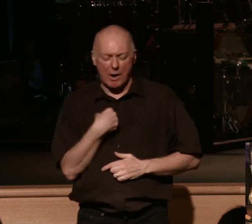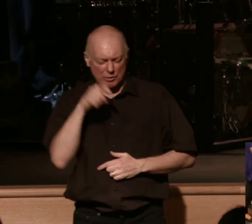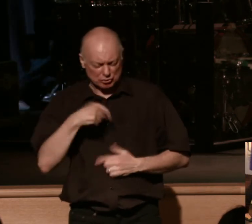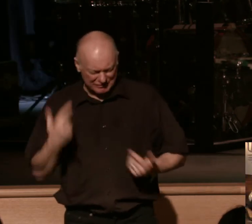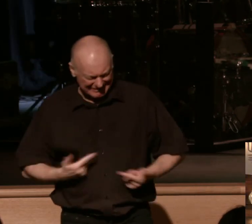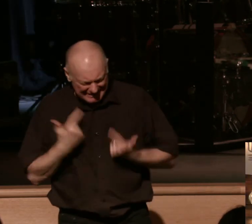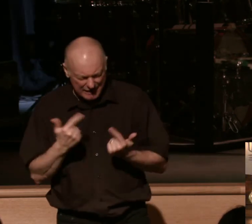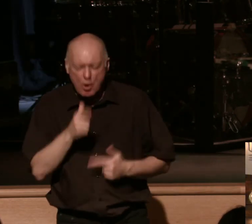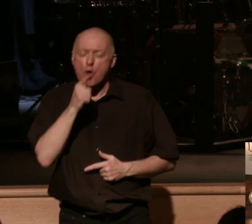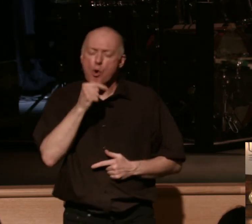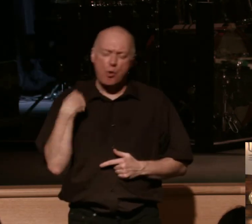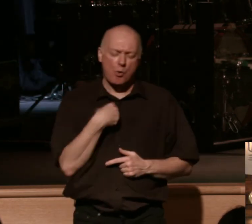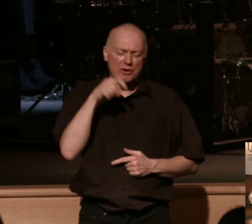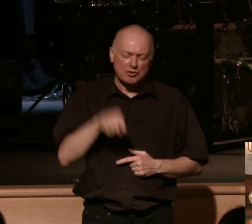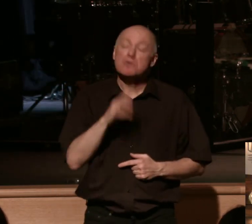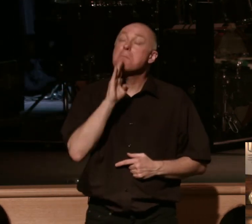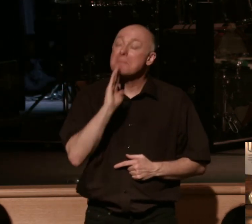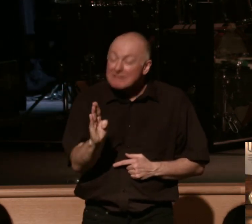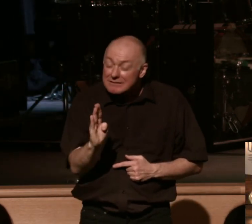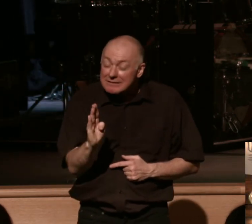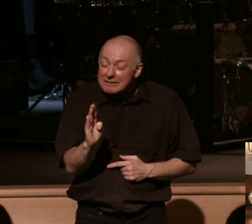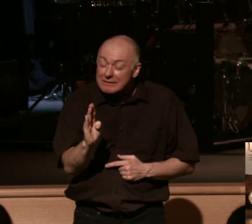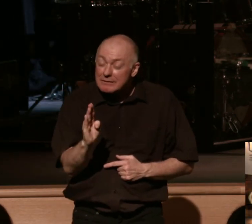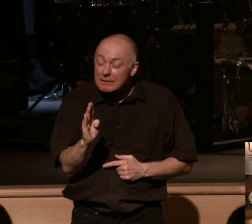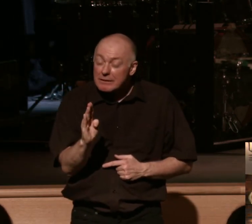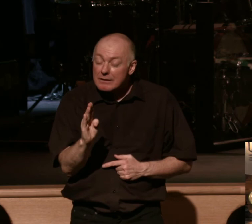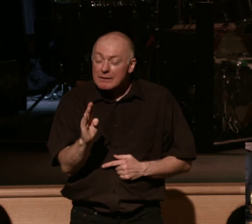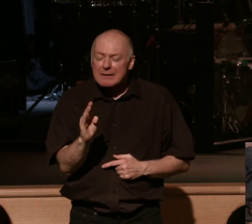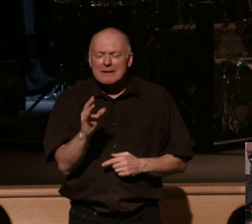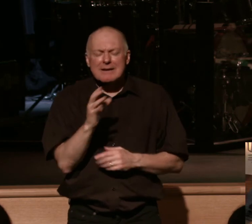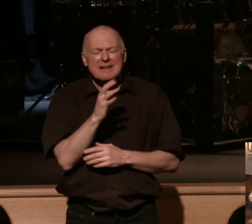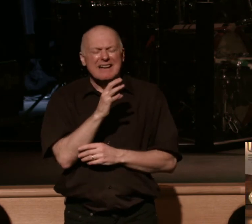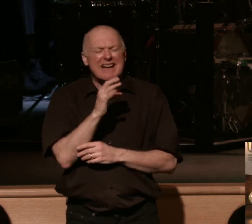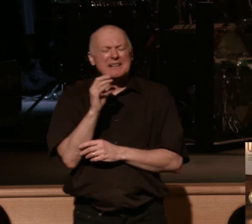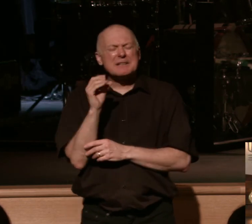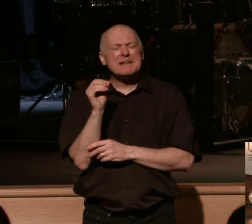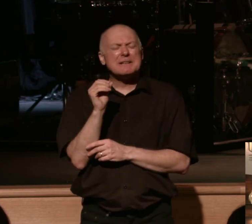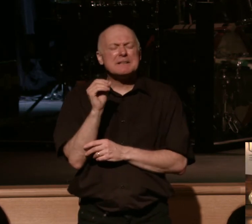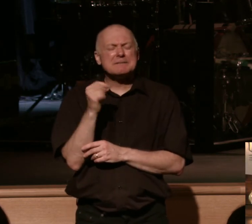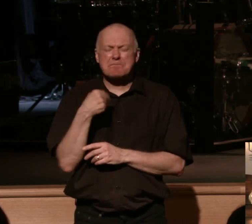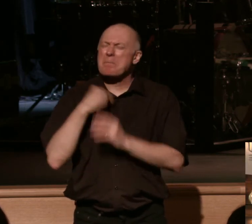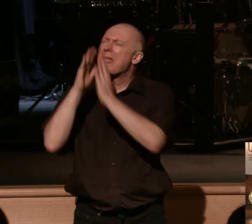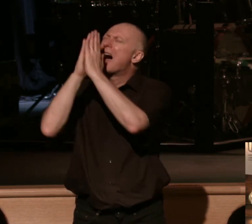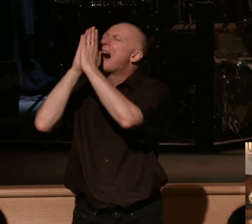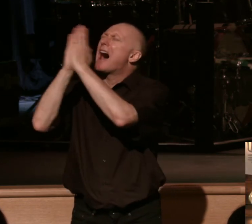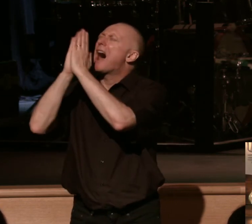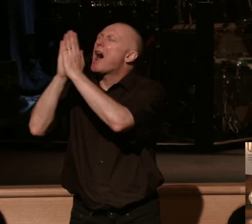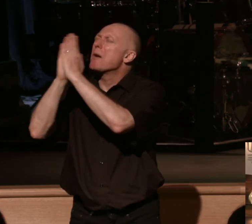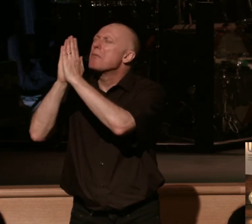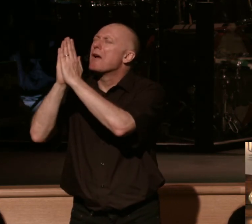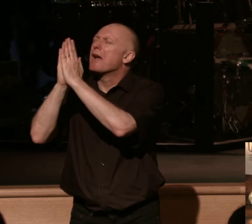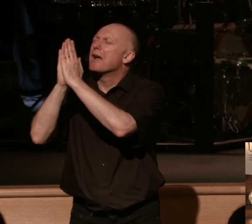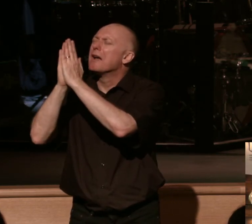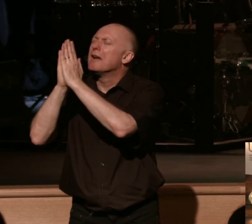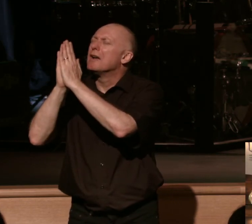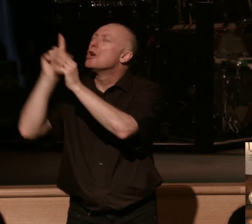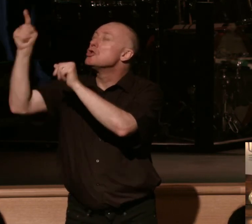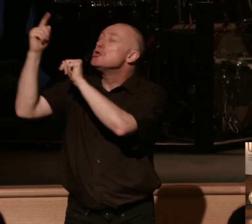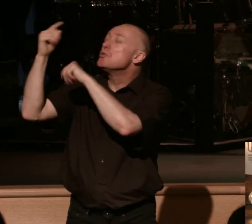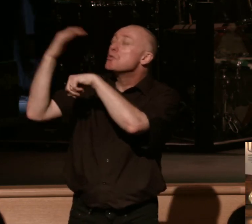who we are to be and I pray as you call we are picking up the phone I pray